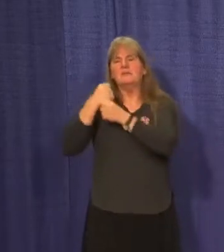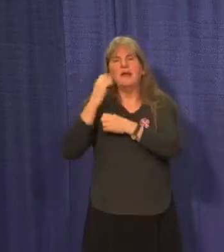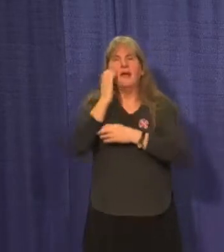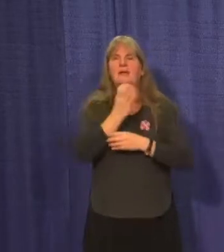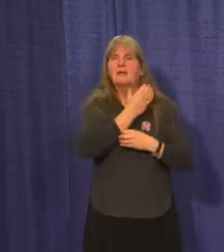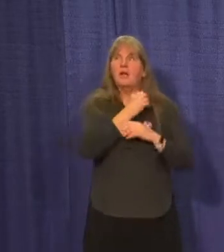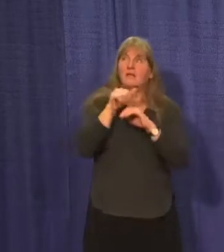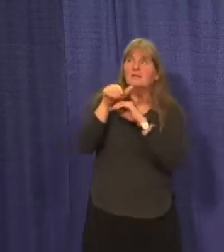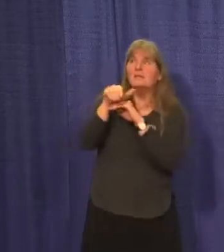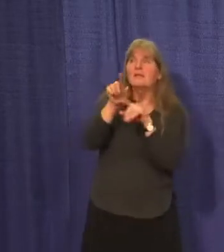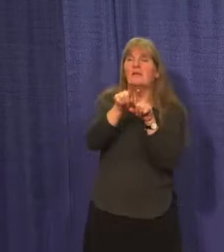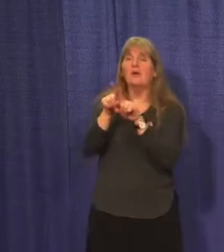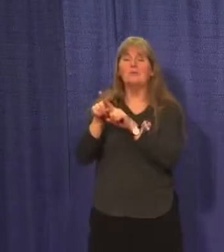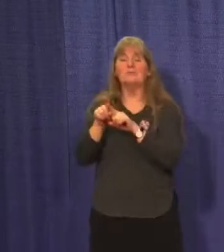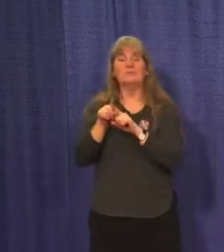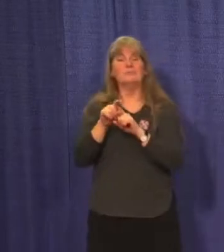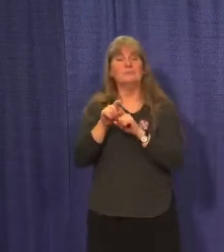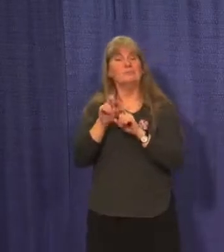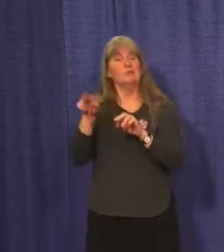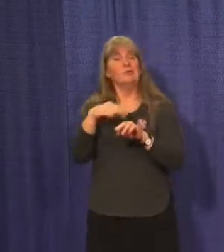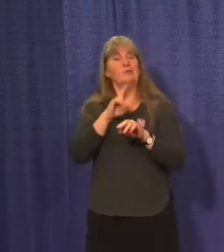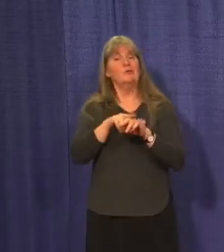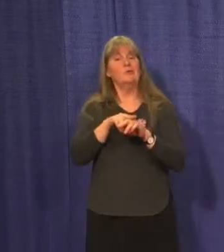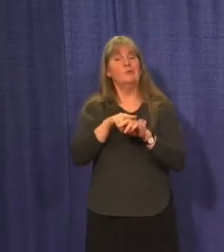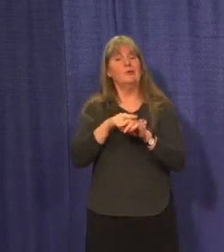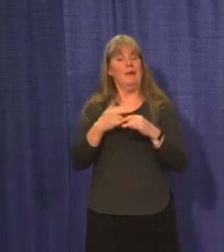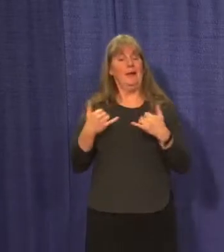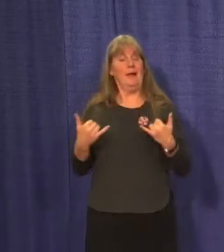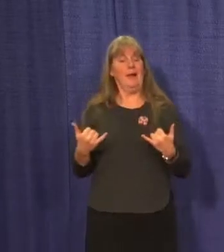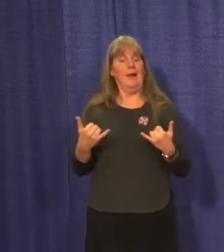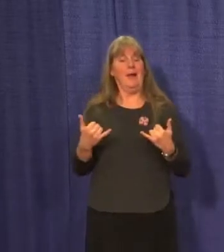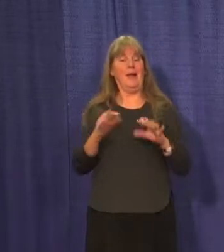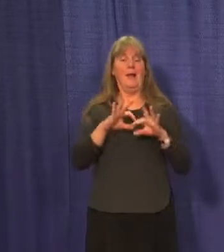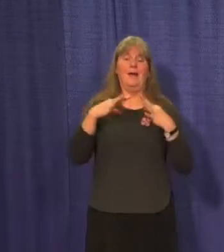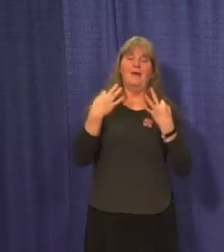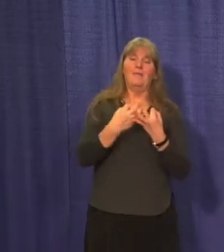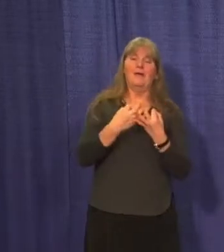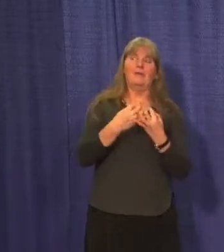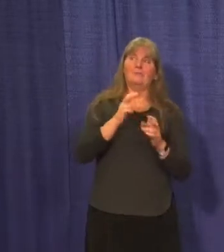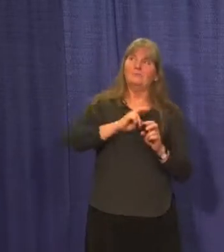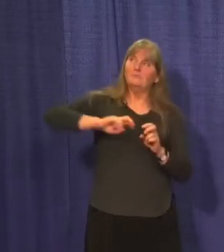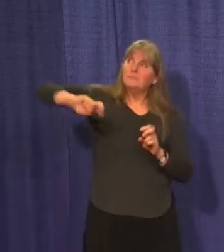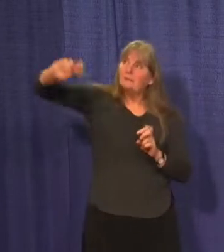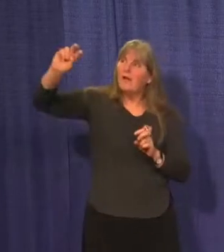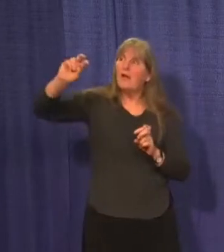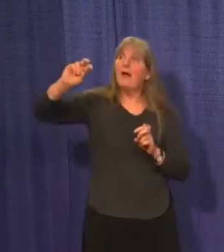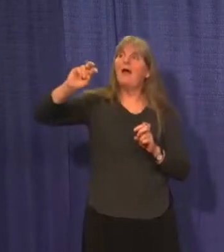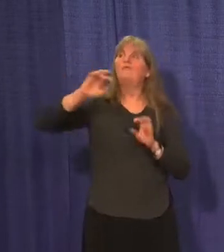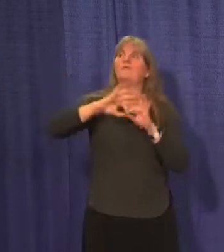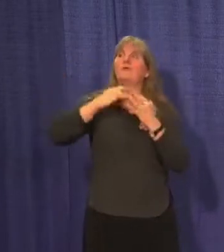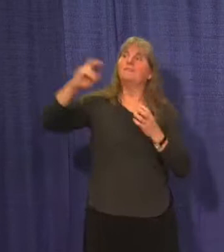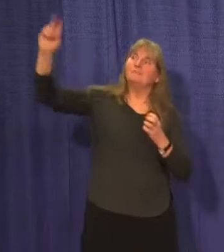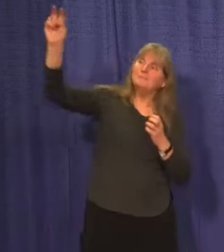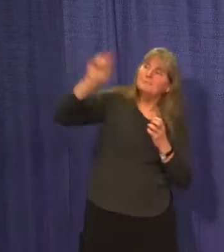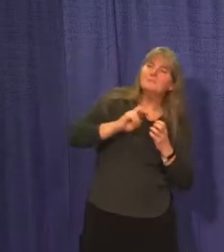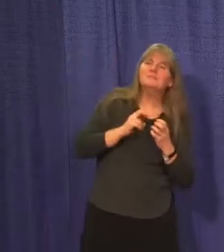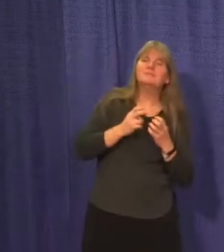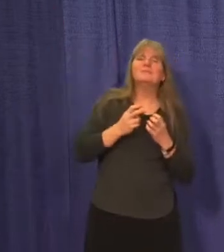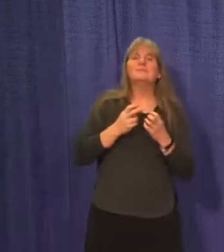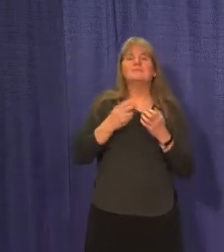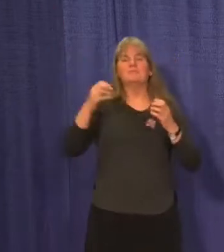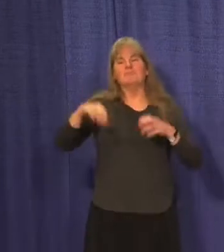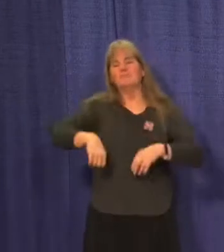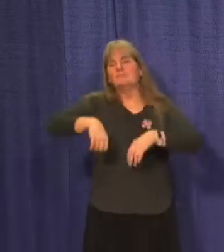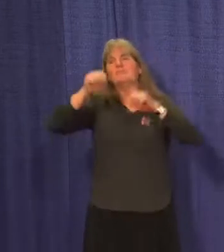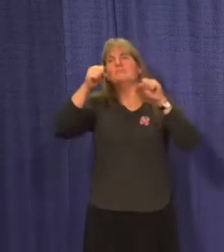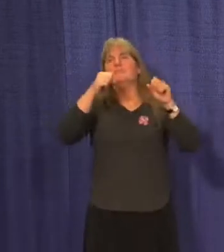Usually, this is the time of year when families are travelling out or welcoming home family, hosting